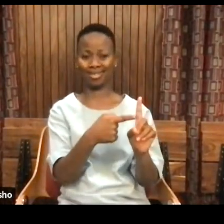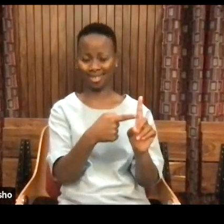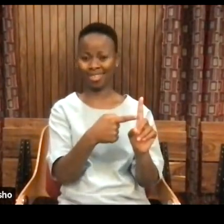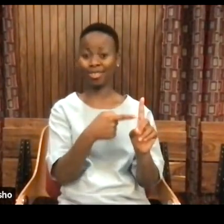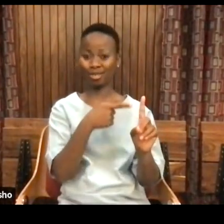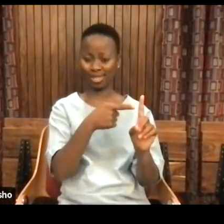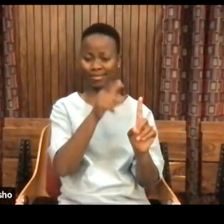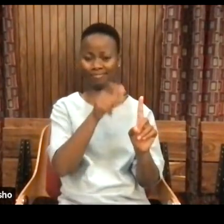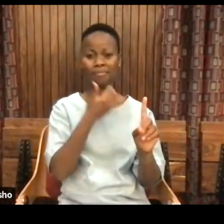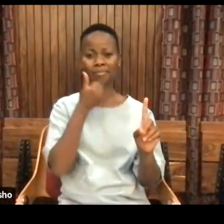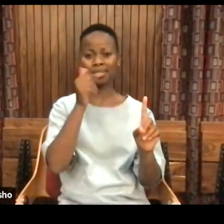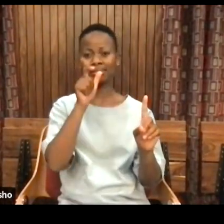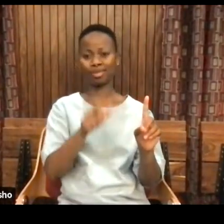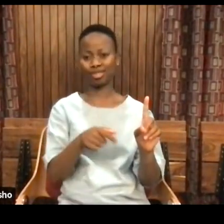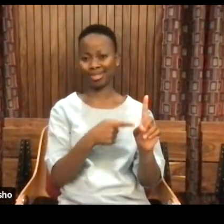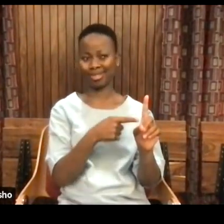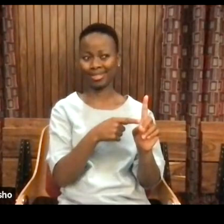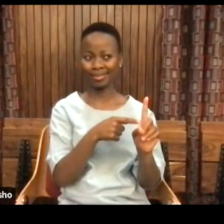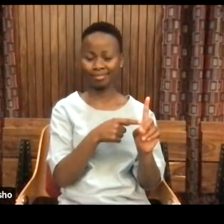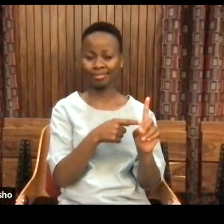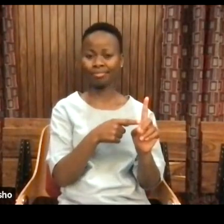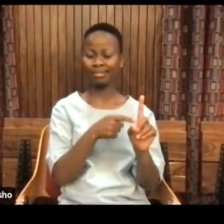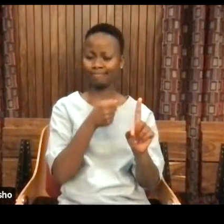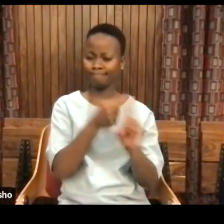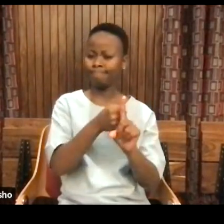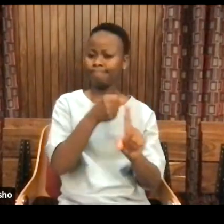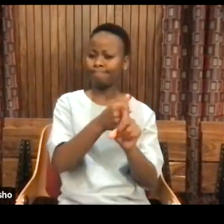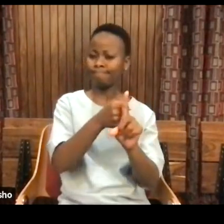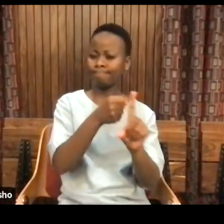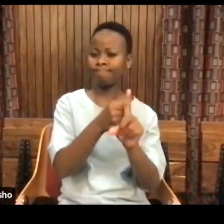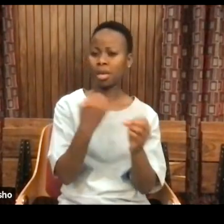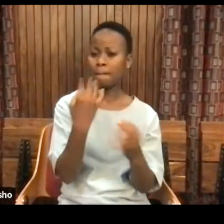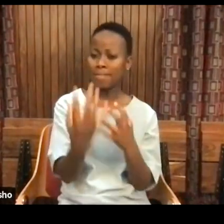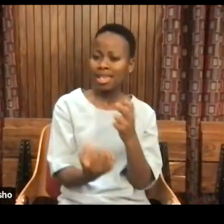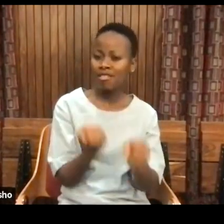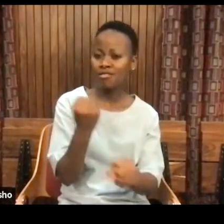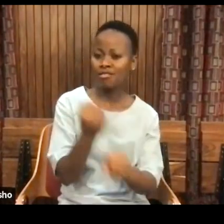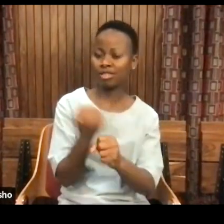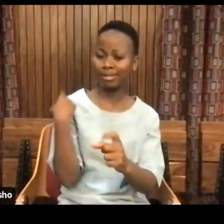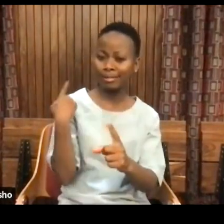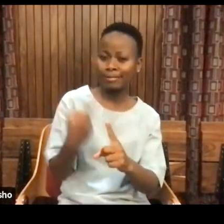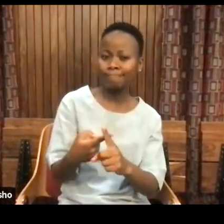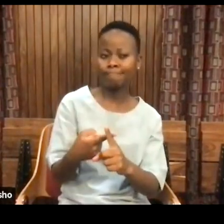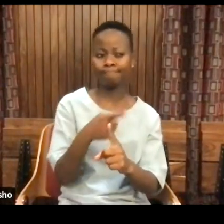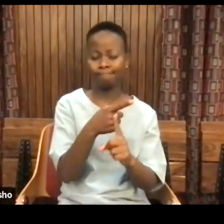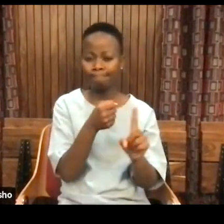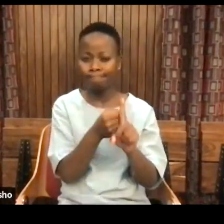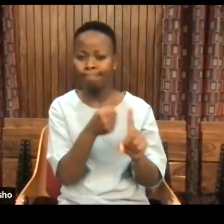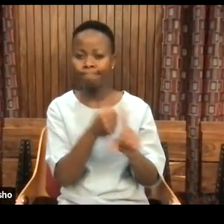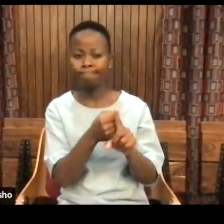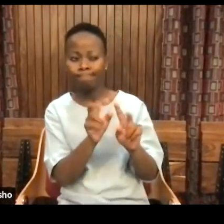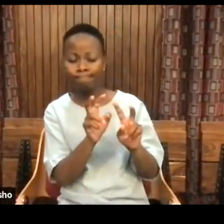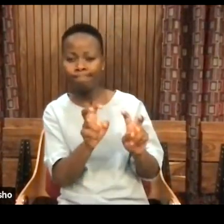contemplative. A life of activism and the life of contemplation.